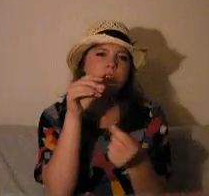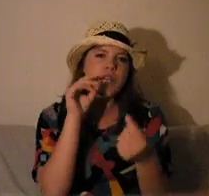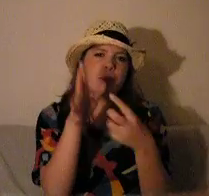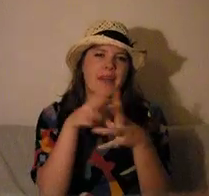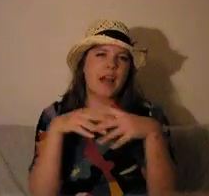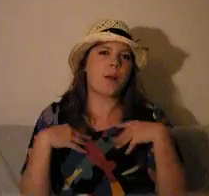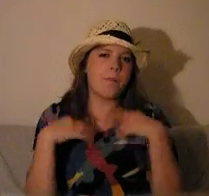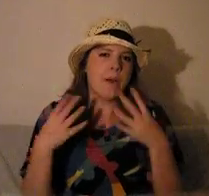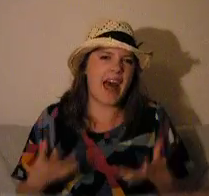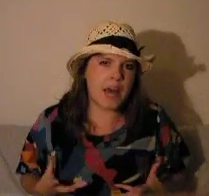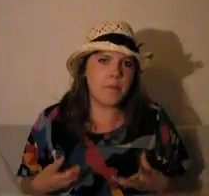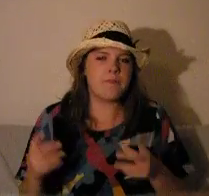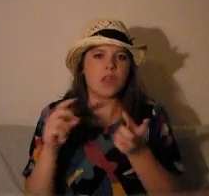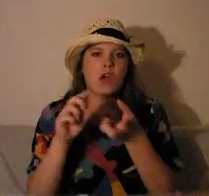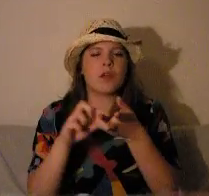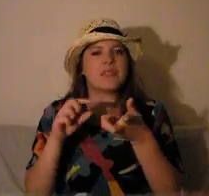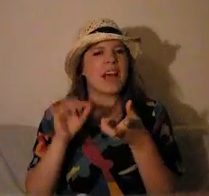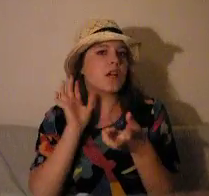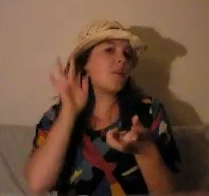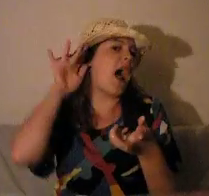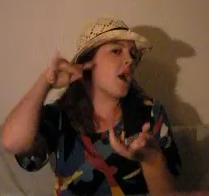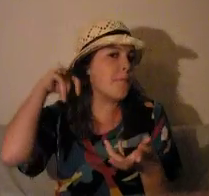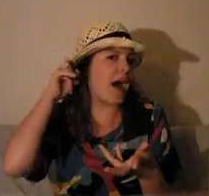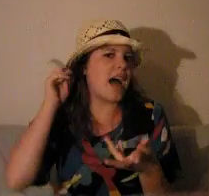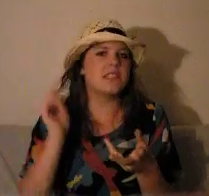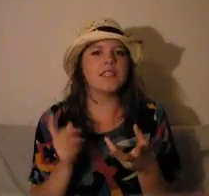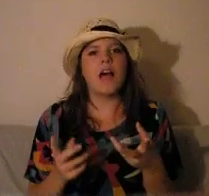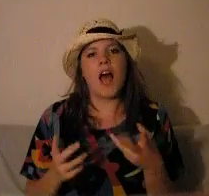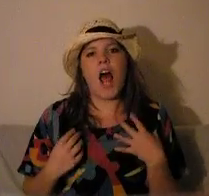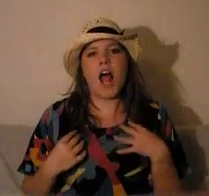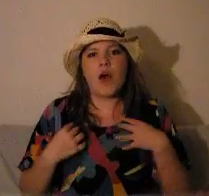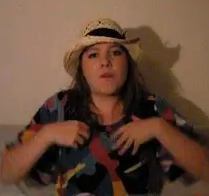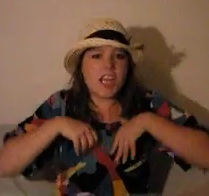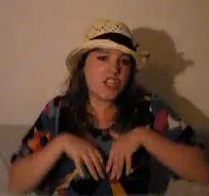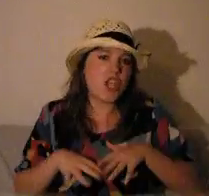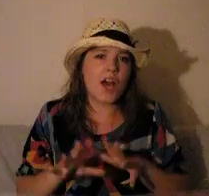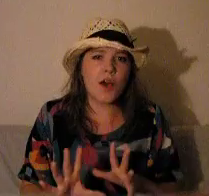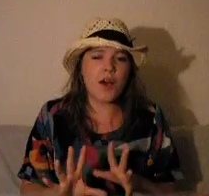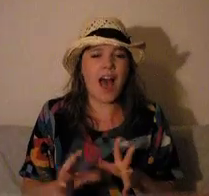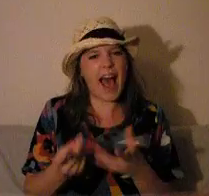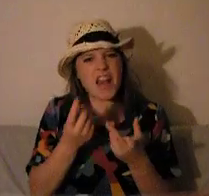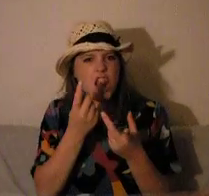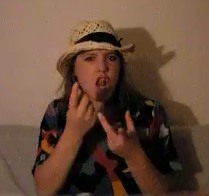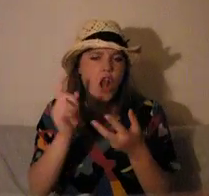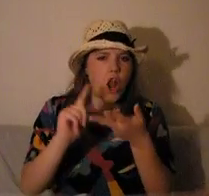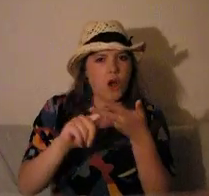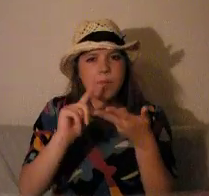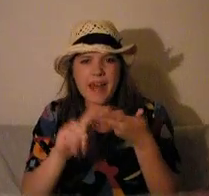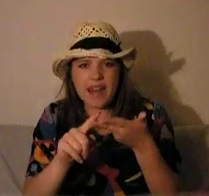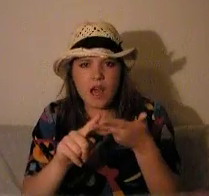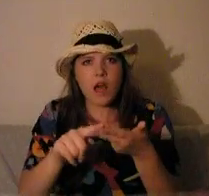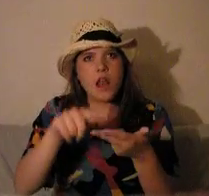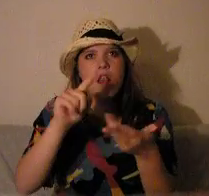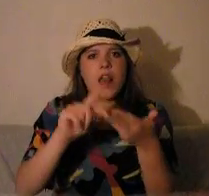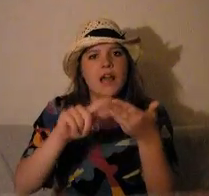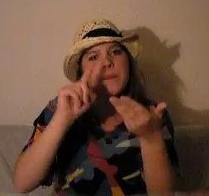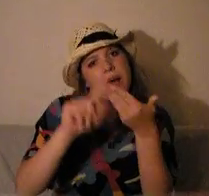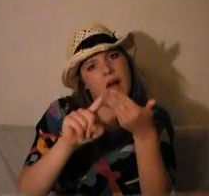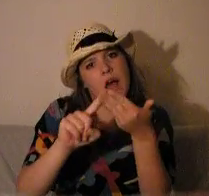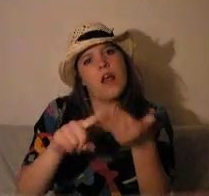need a man in my life, because as you can see, I am deaf, oh yes, I forgot, I am 27 years old,